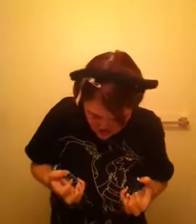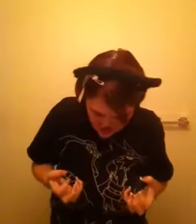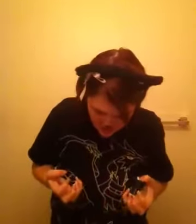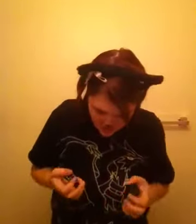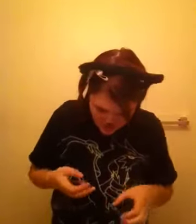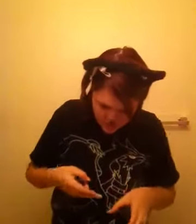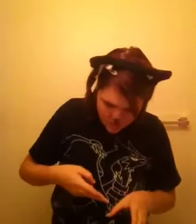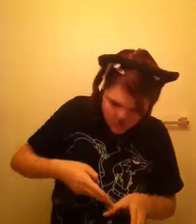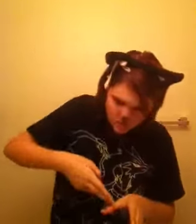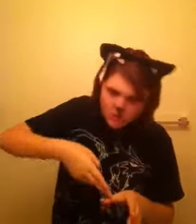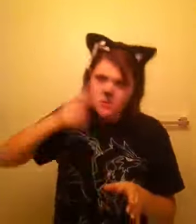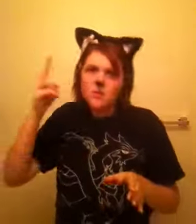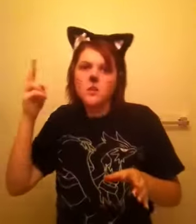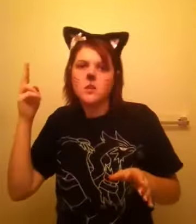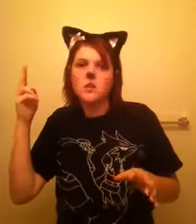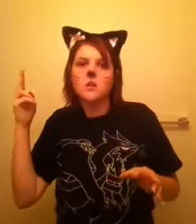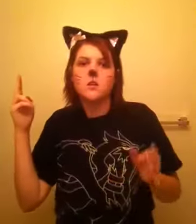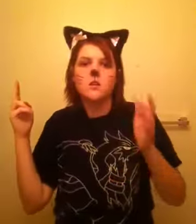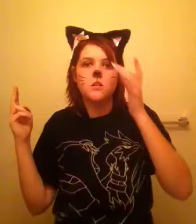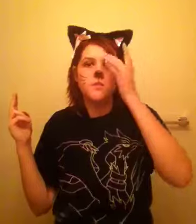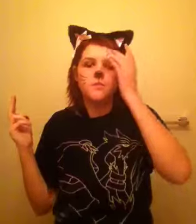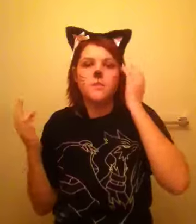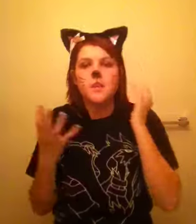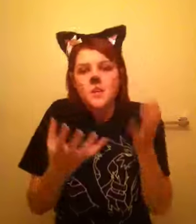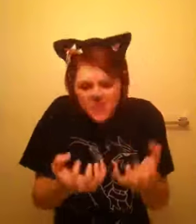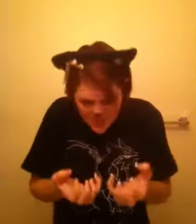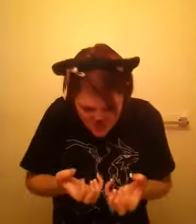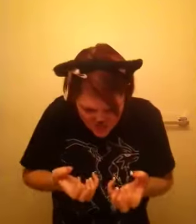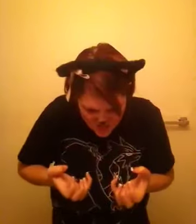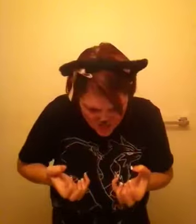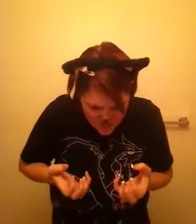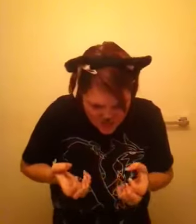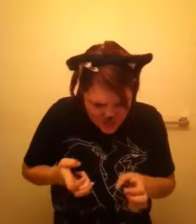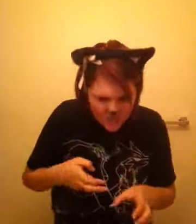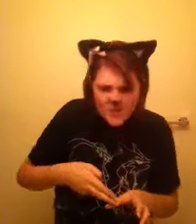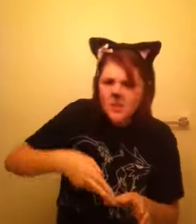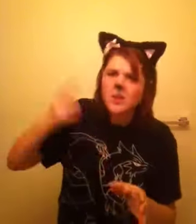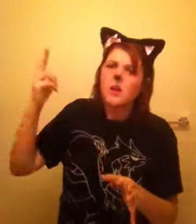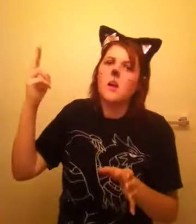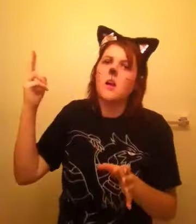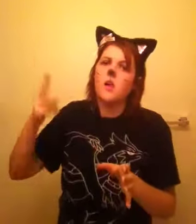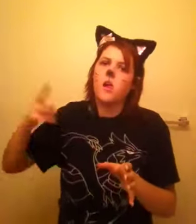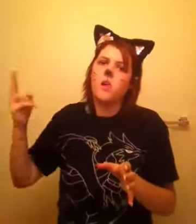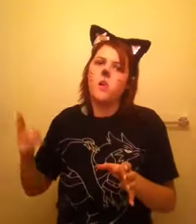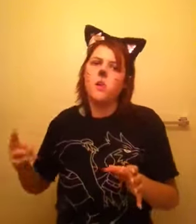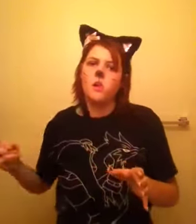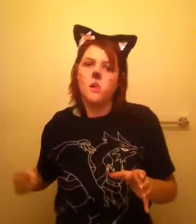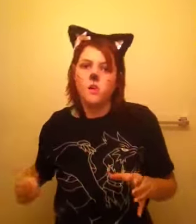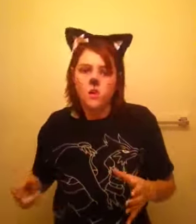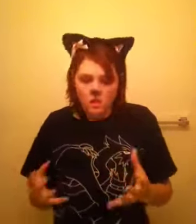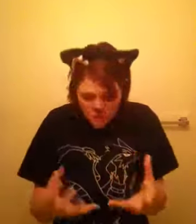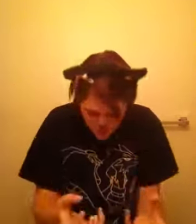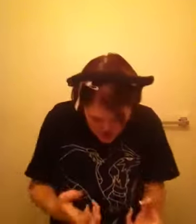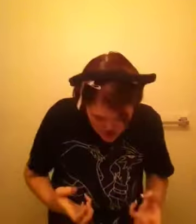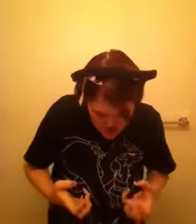to get out. It is yarn to get out. It is yarn